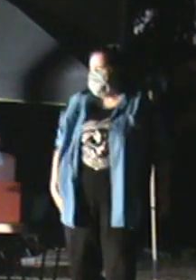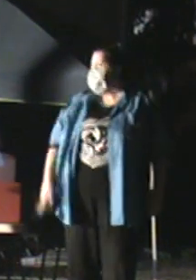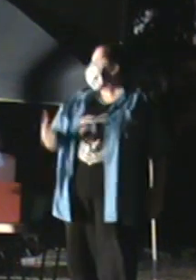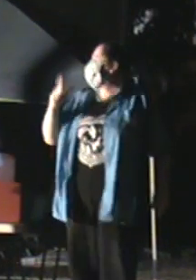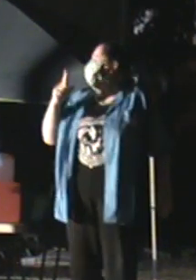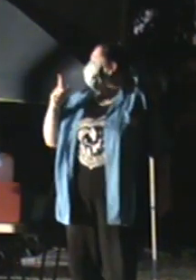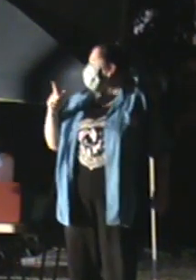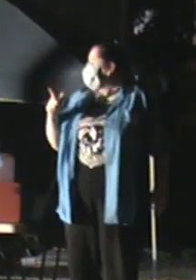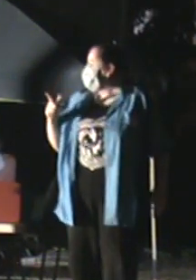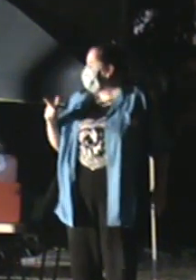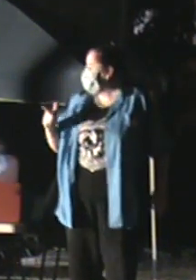Tomorrow